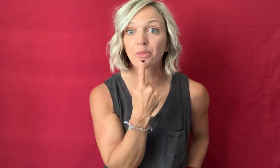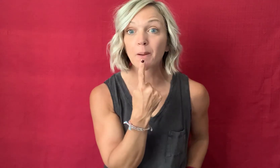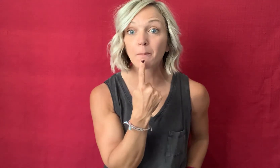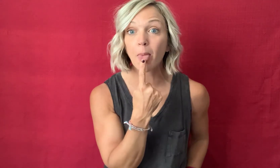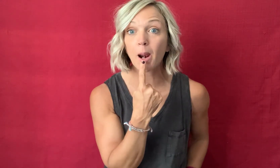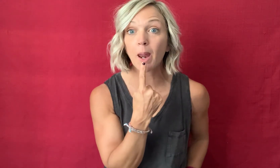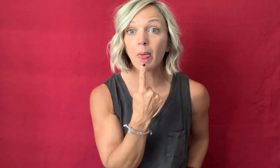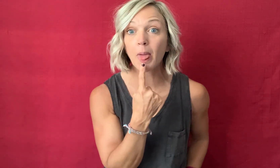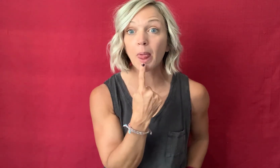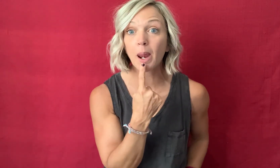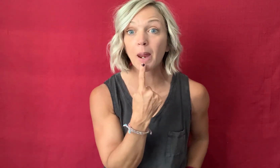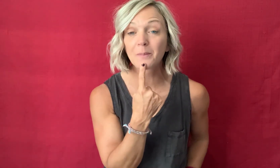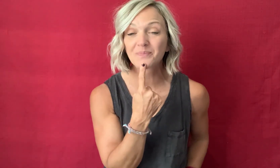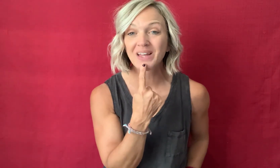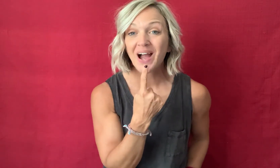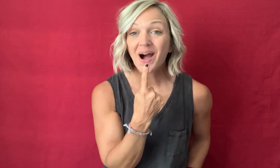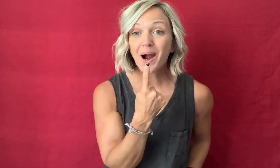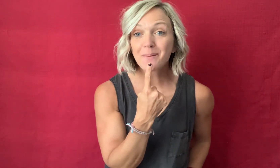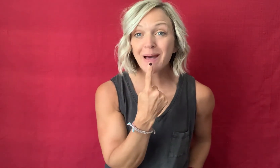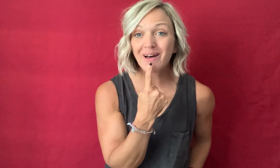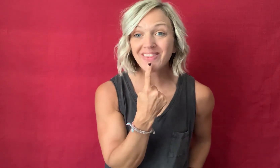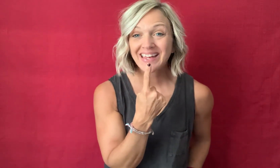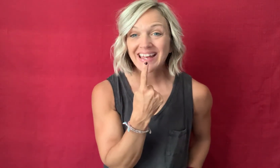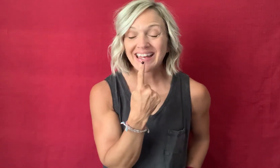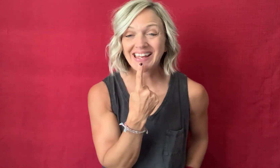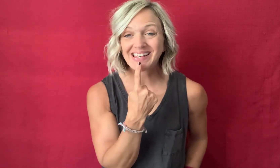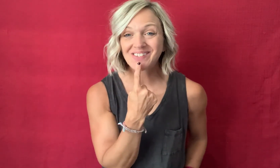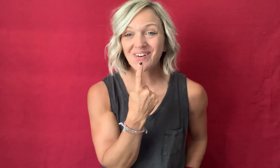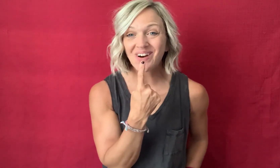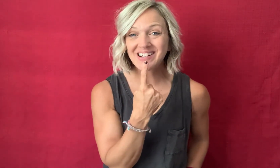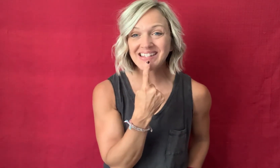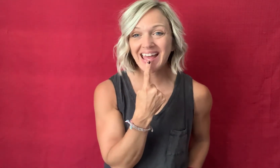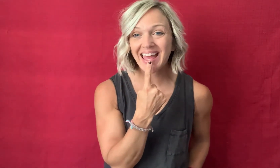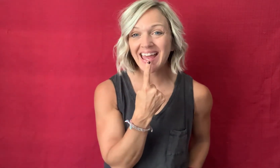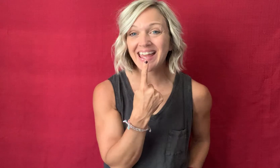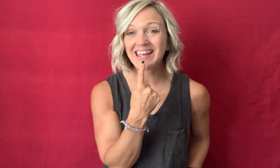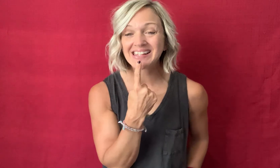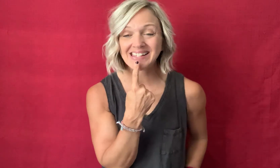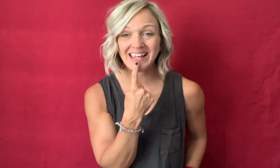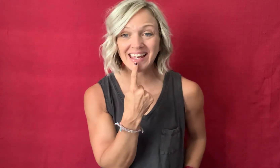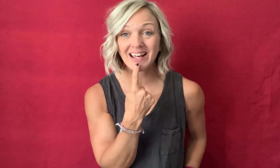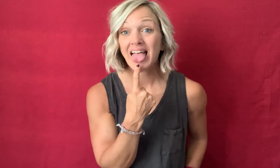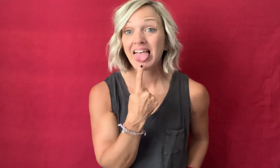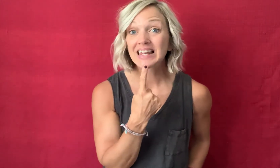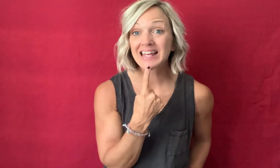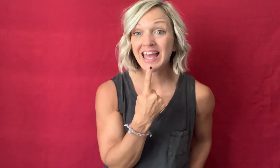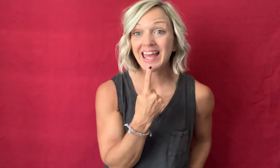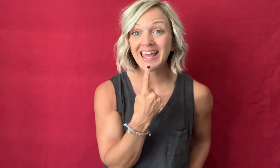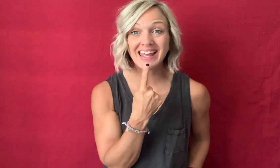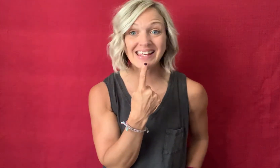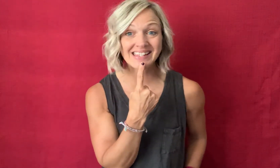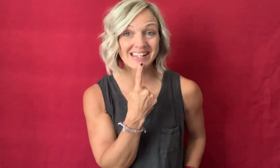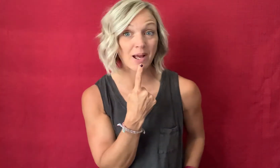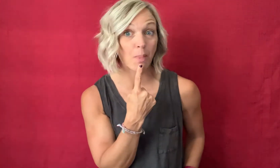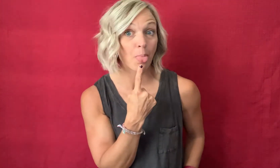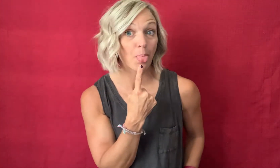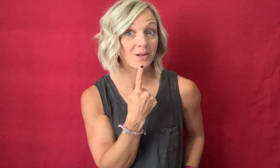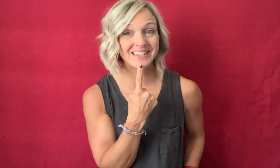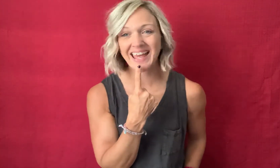our mouth is for tasting tasting tasting